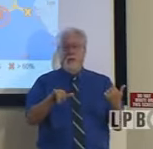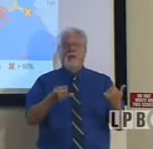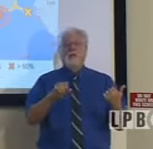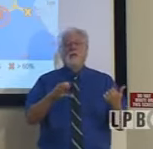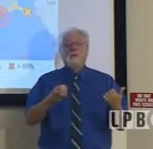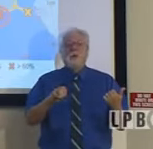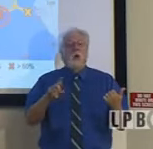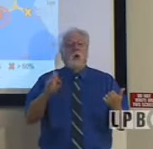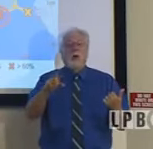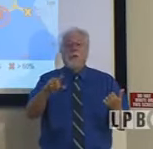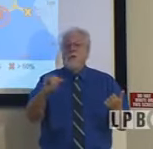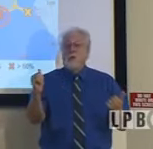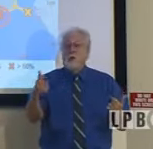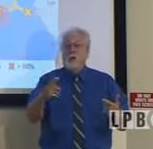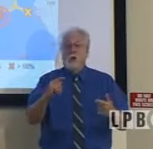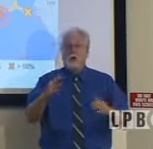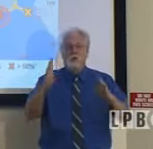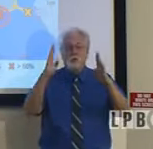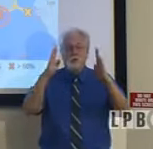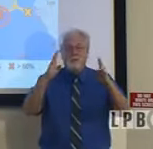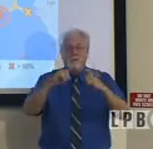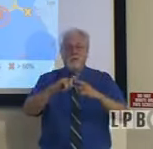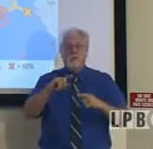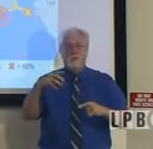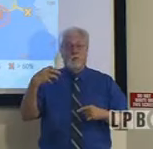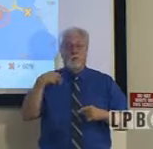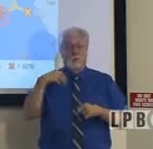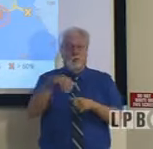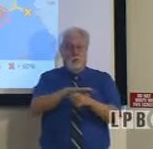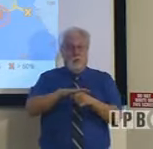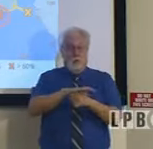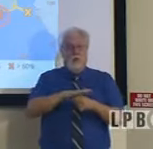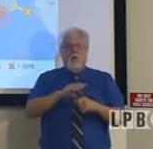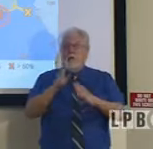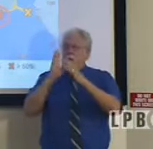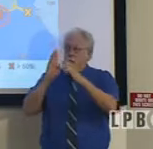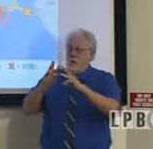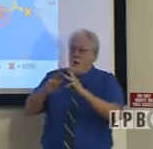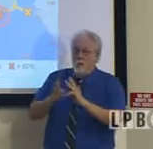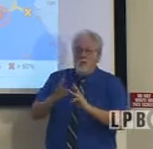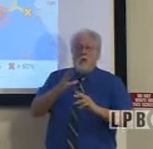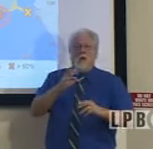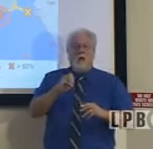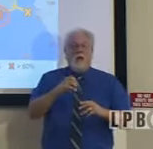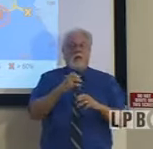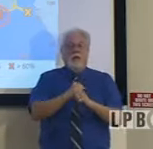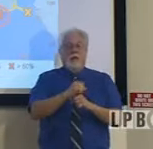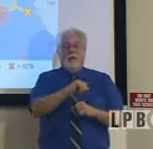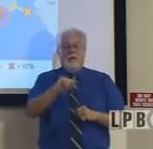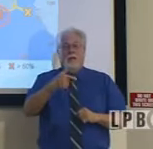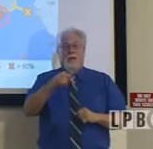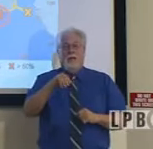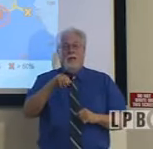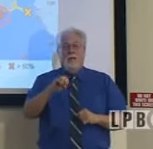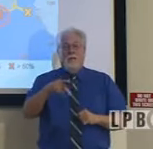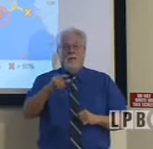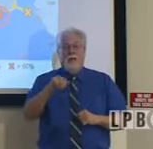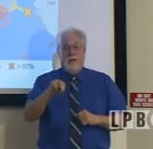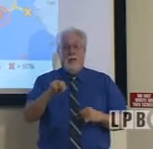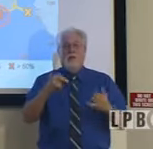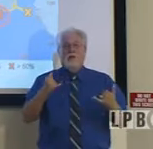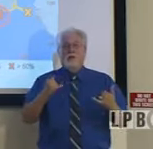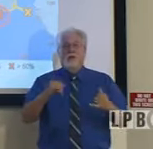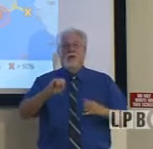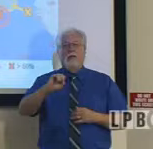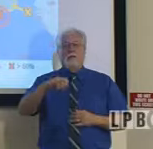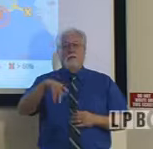asking everybody to listen to their local officials, pay attention to the weather, and to get a game plan. Today is obviously